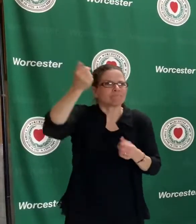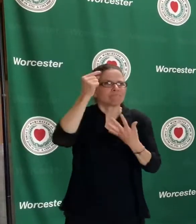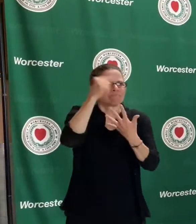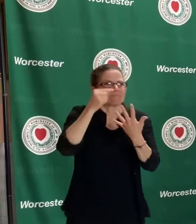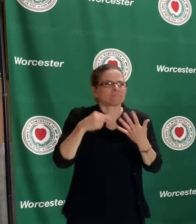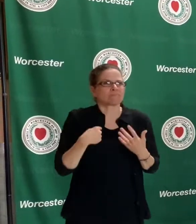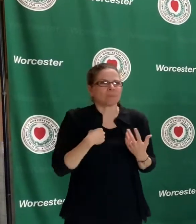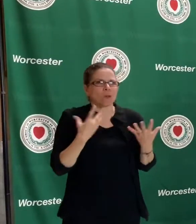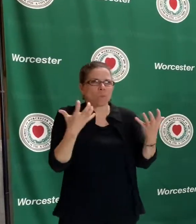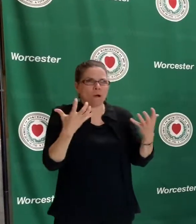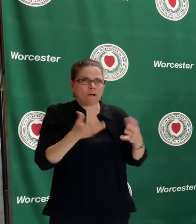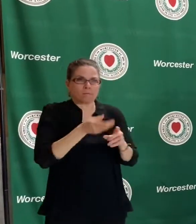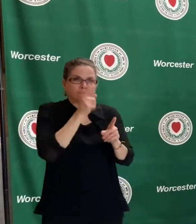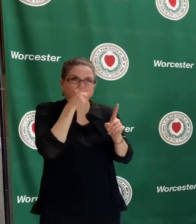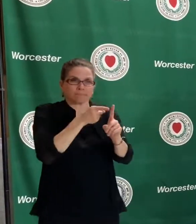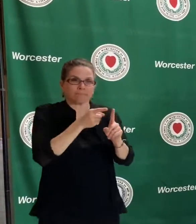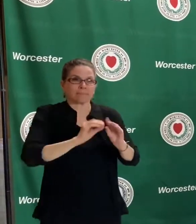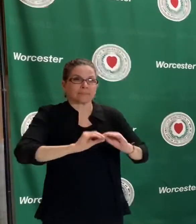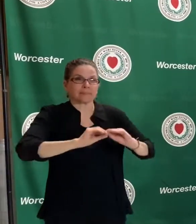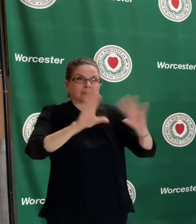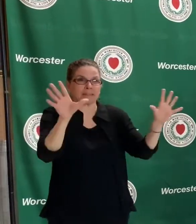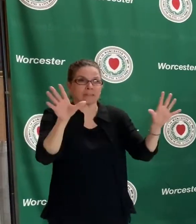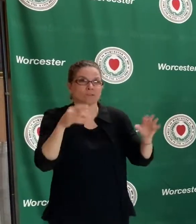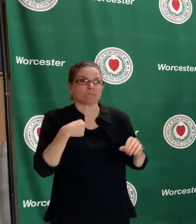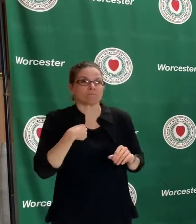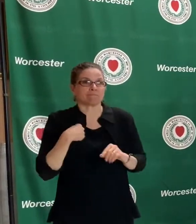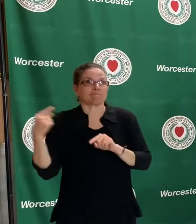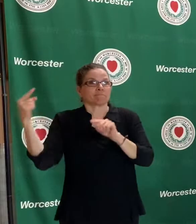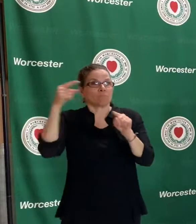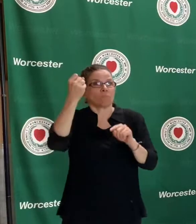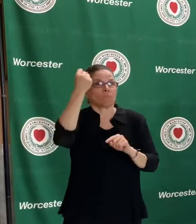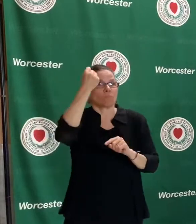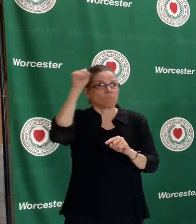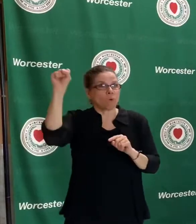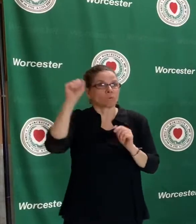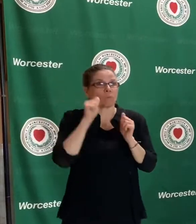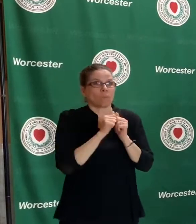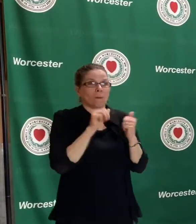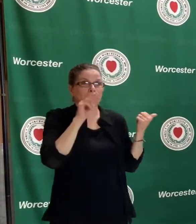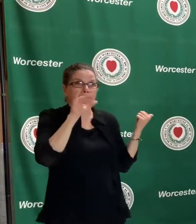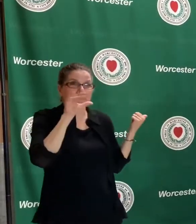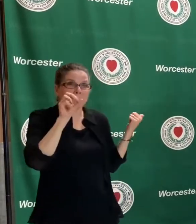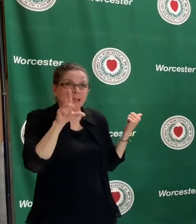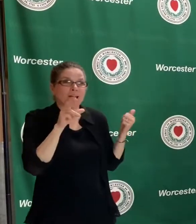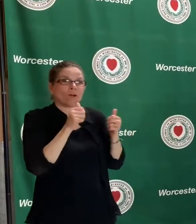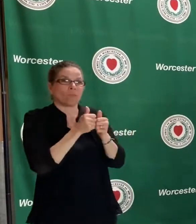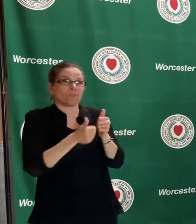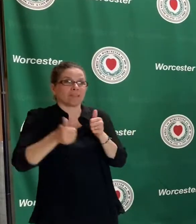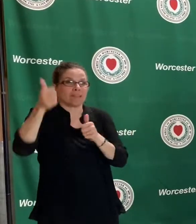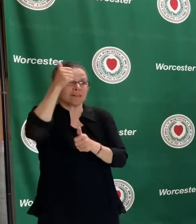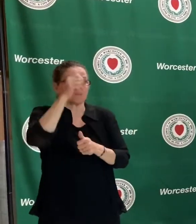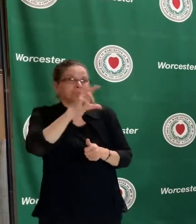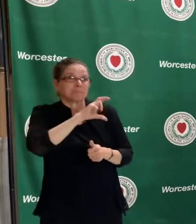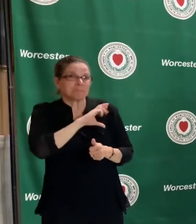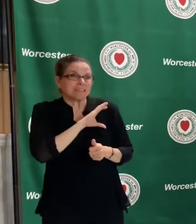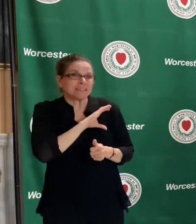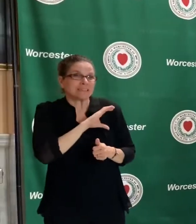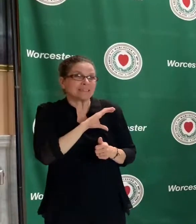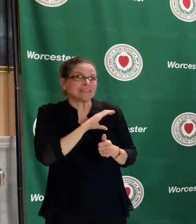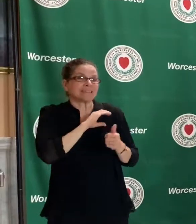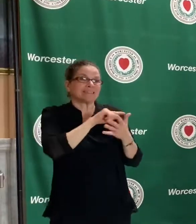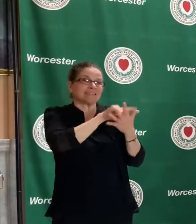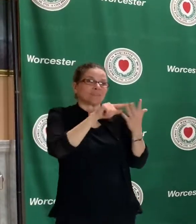I went to the protest along with the mayor, along with the chief of police, along with several thousand other